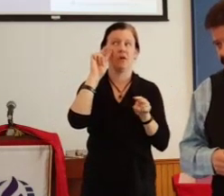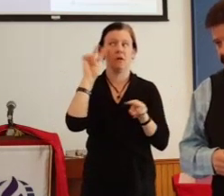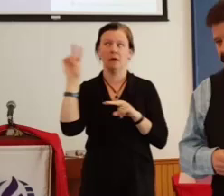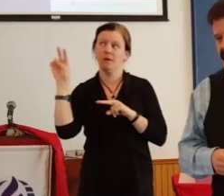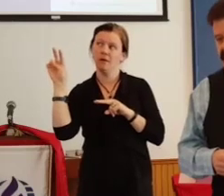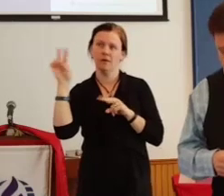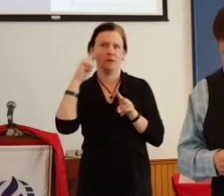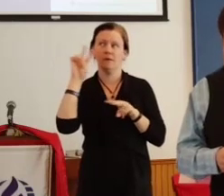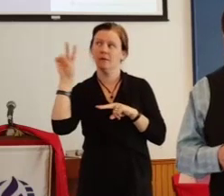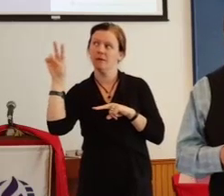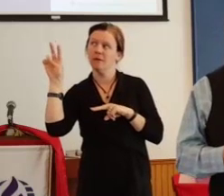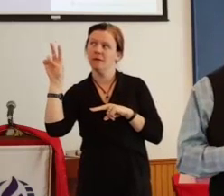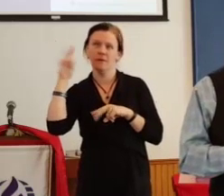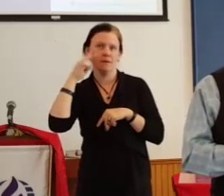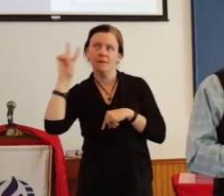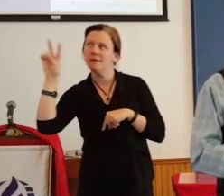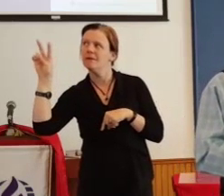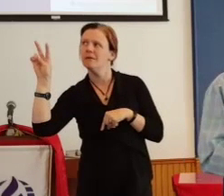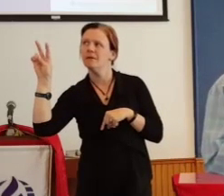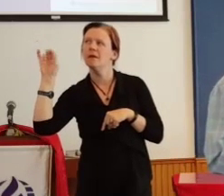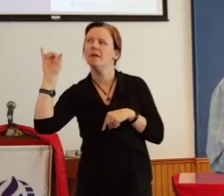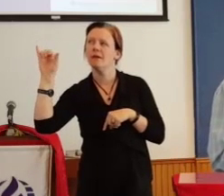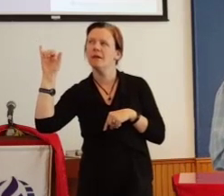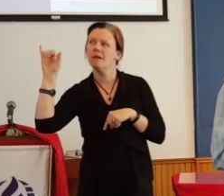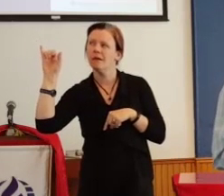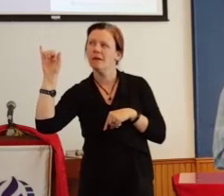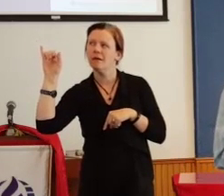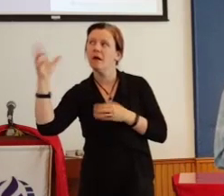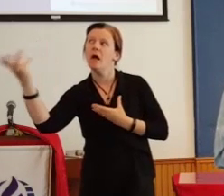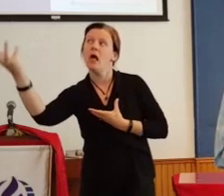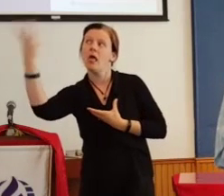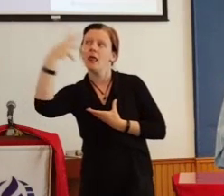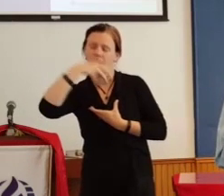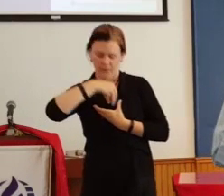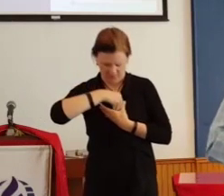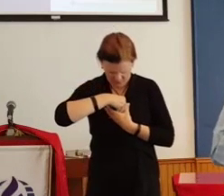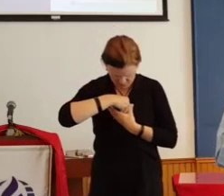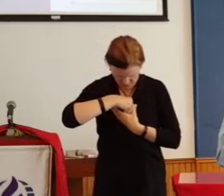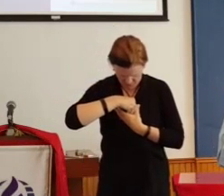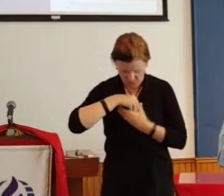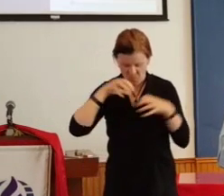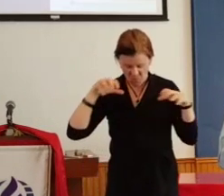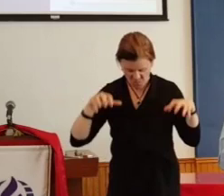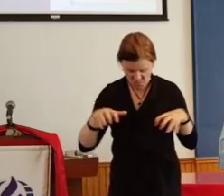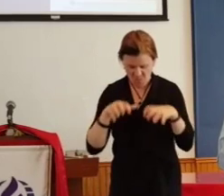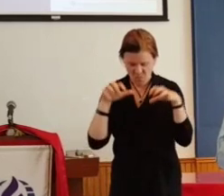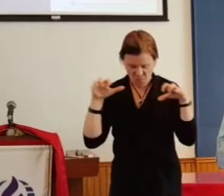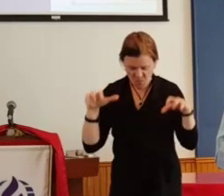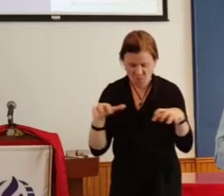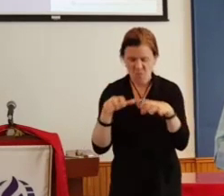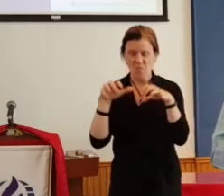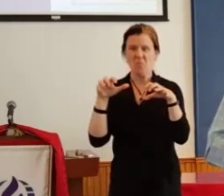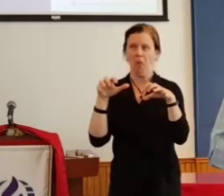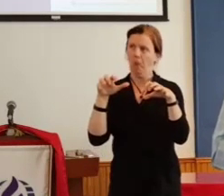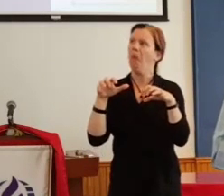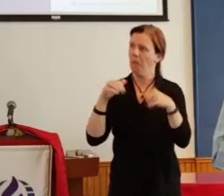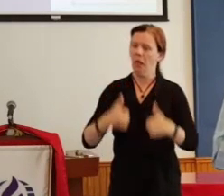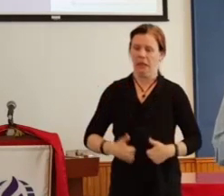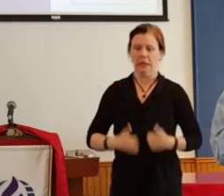if we allow the Spirit to work in us, then perhaps we can expect some pretty wonderful things to happen, both as